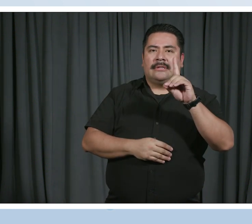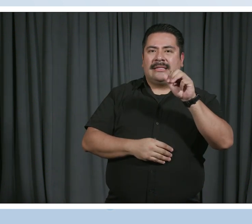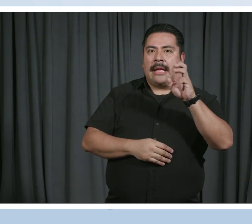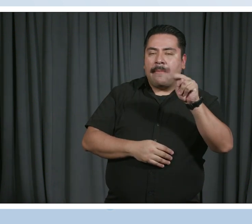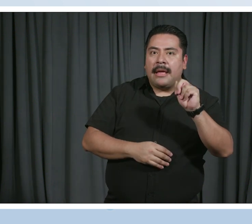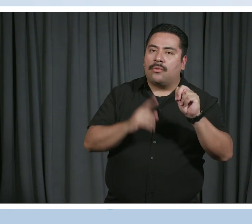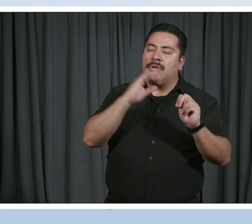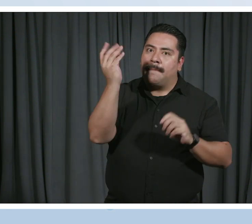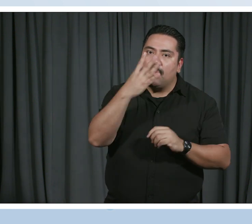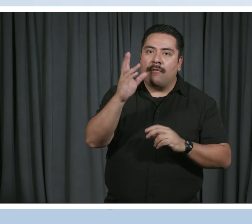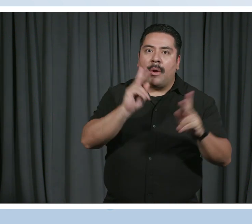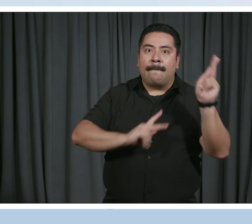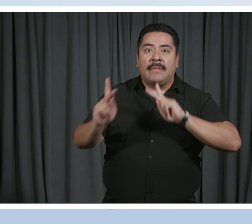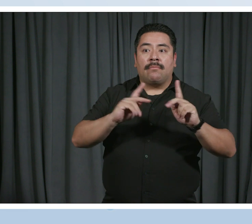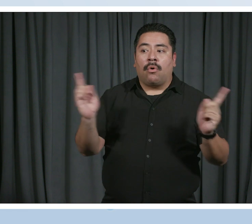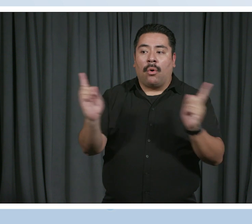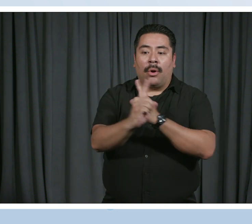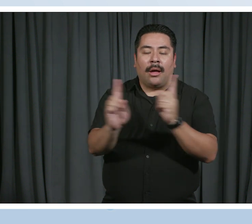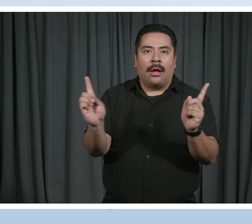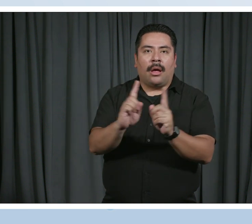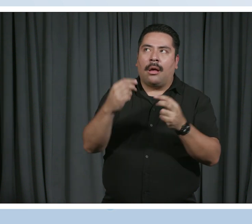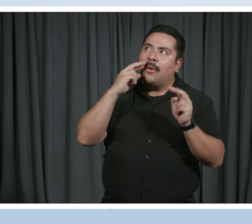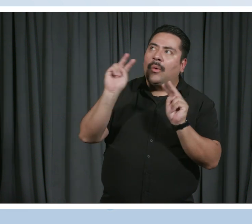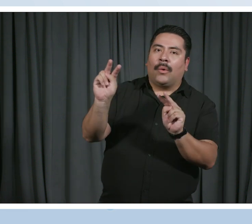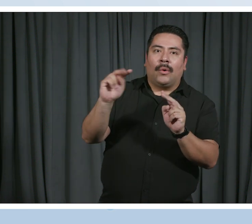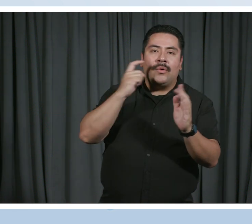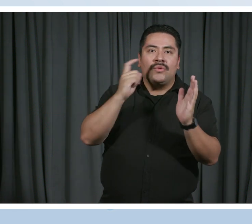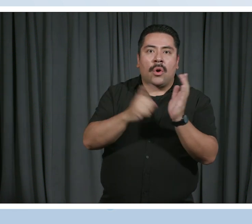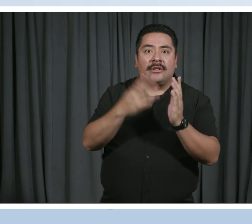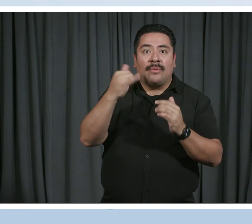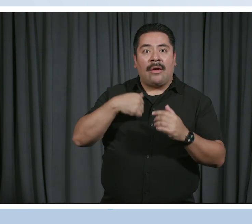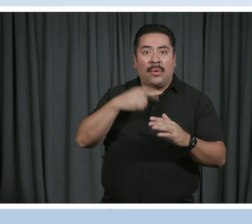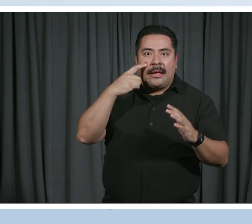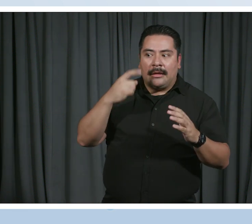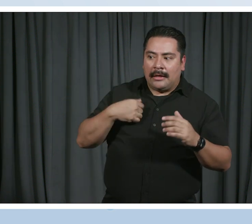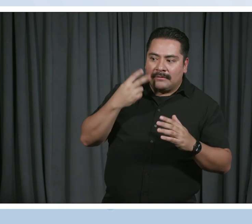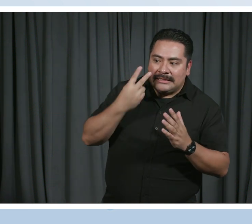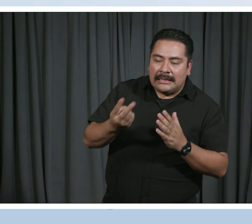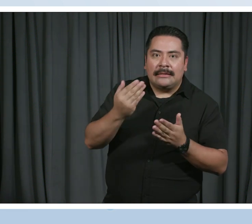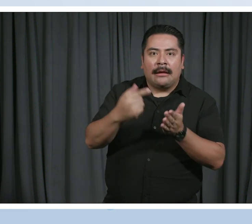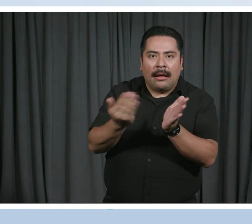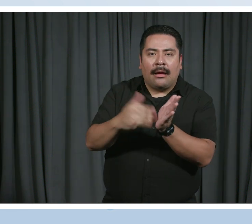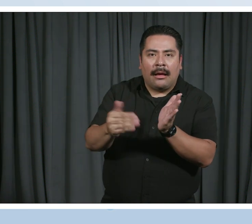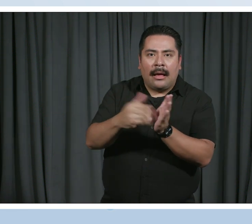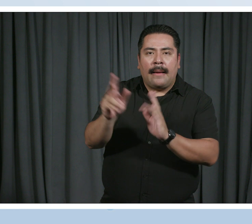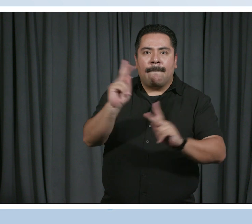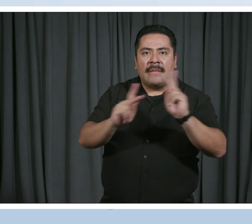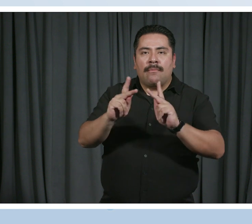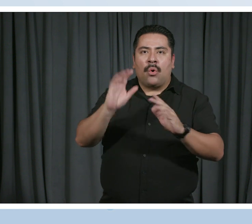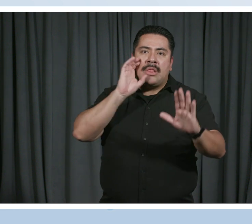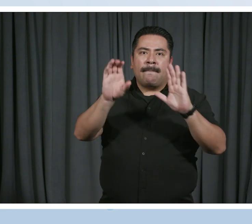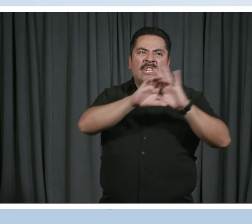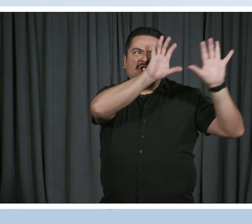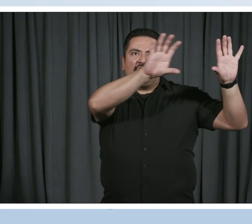taken notice. And it's really neat because we'll see people stopping on the sidewalk to look at the mural and to, you know, read the poetry as well